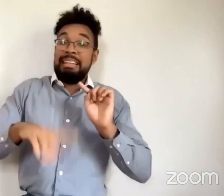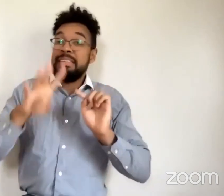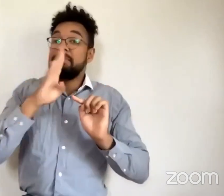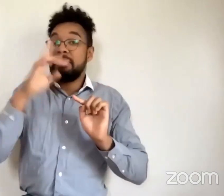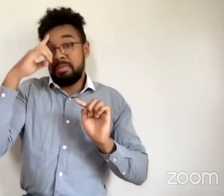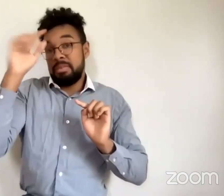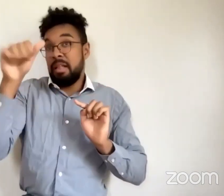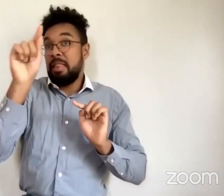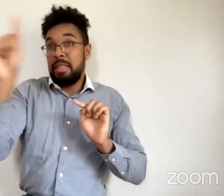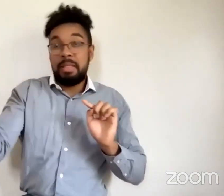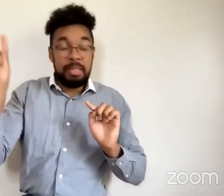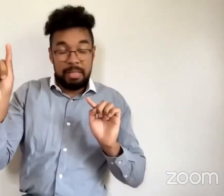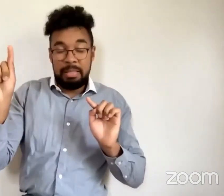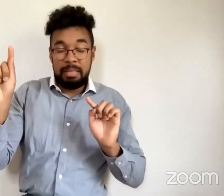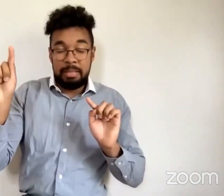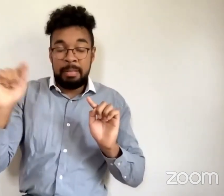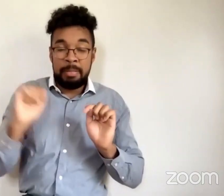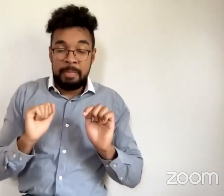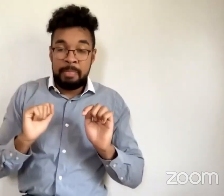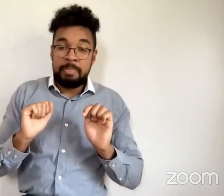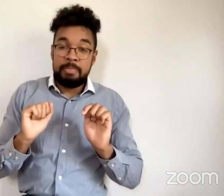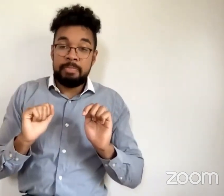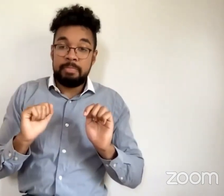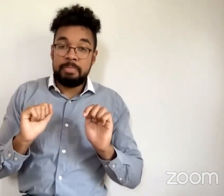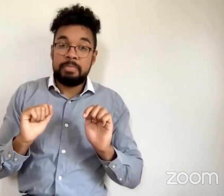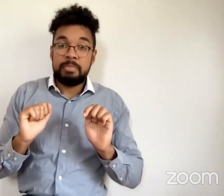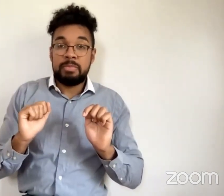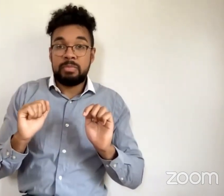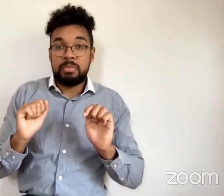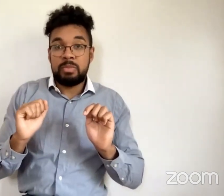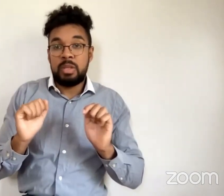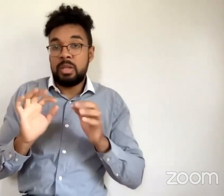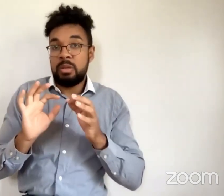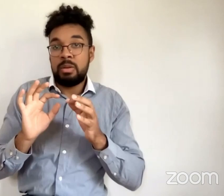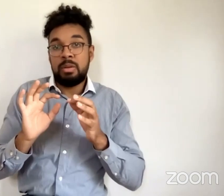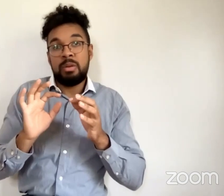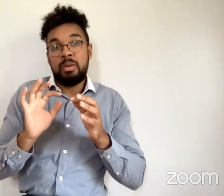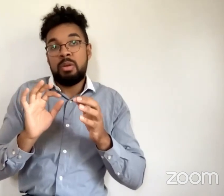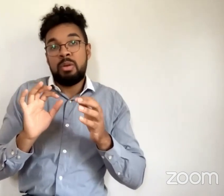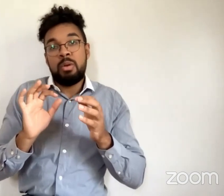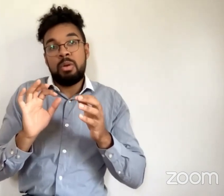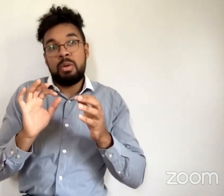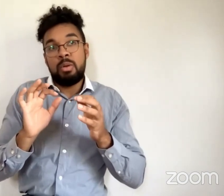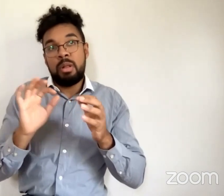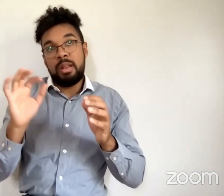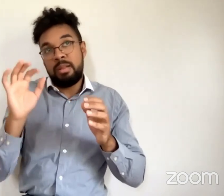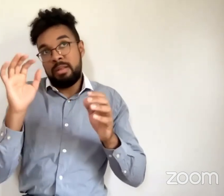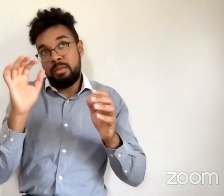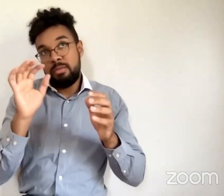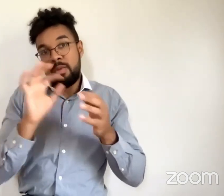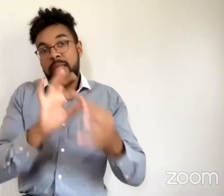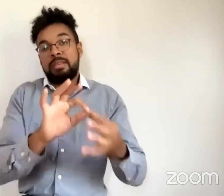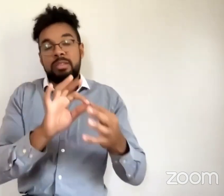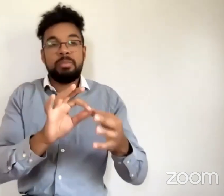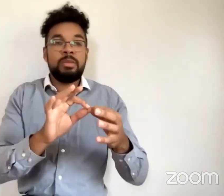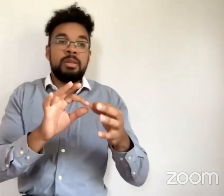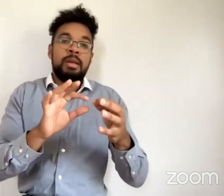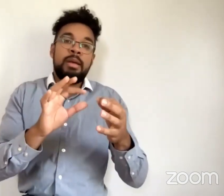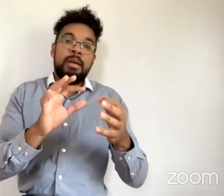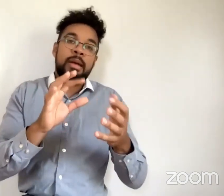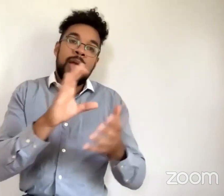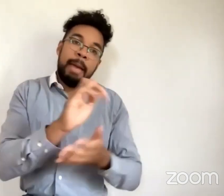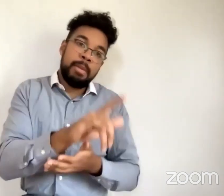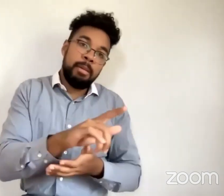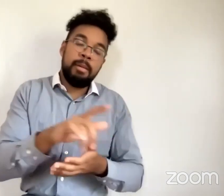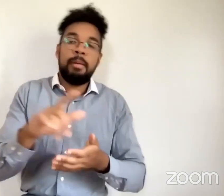towards capital and towards um planetary justice i would not i am actively